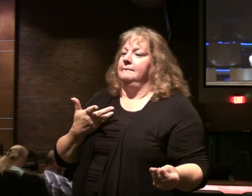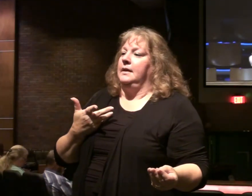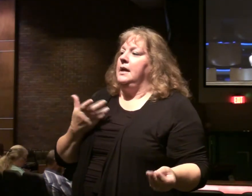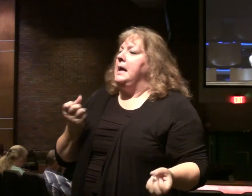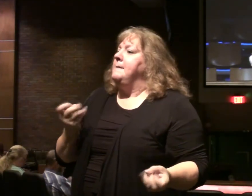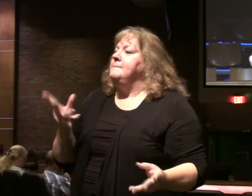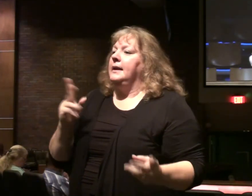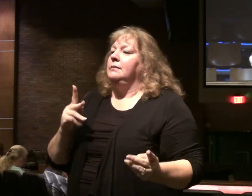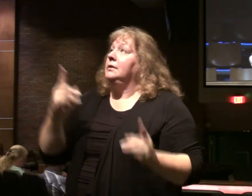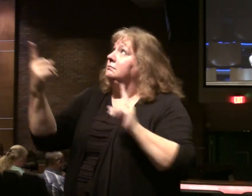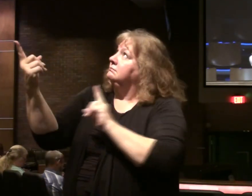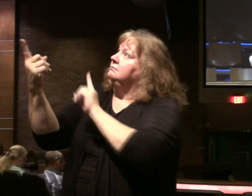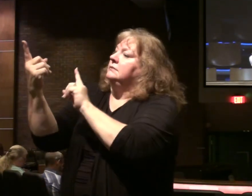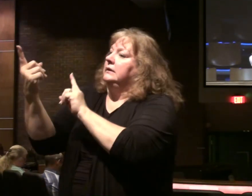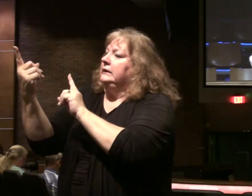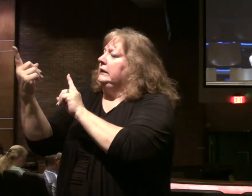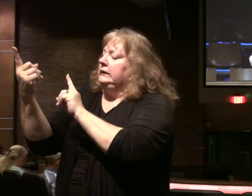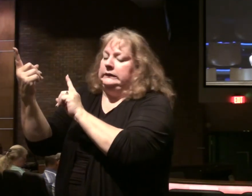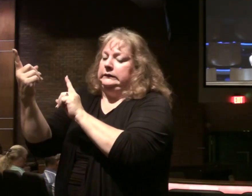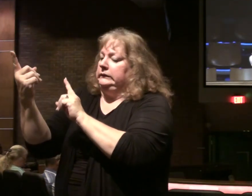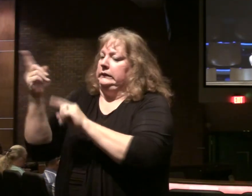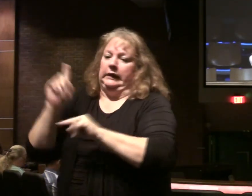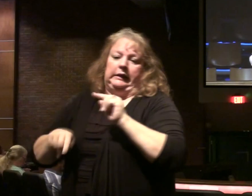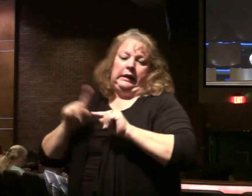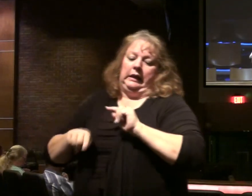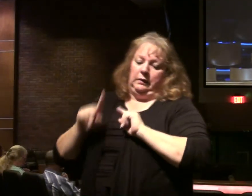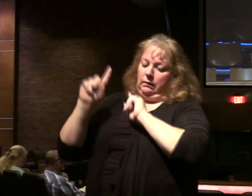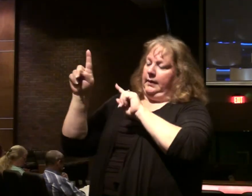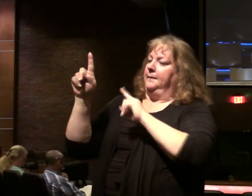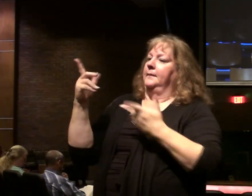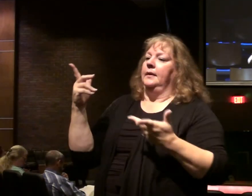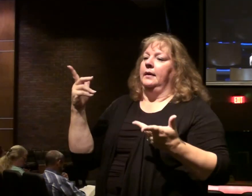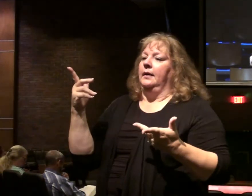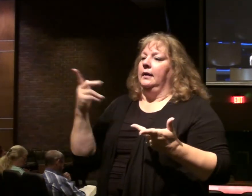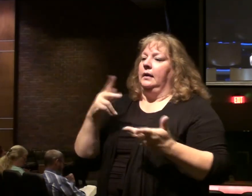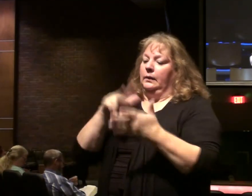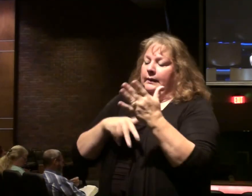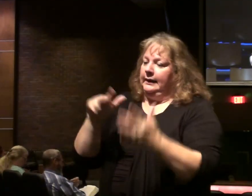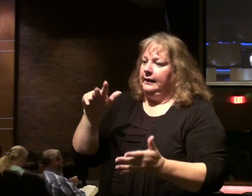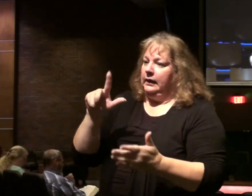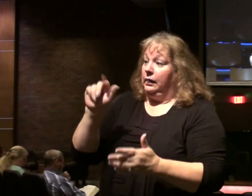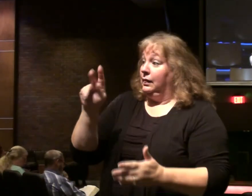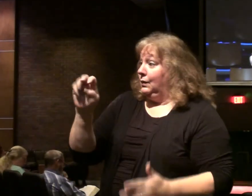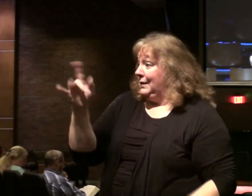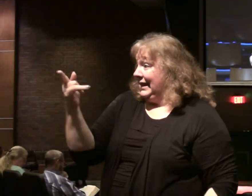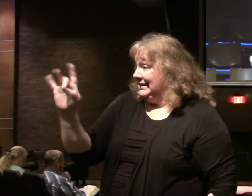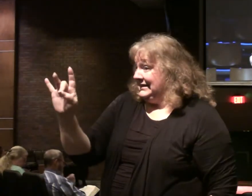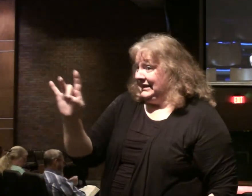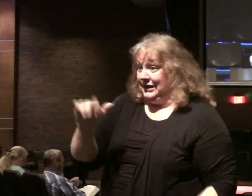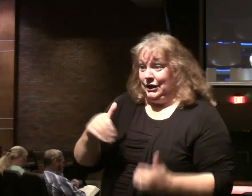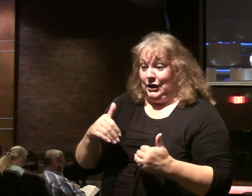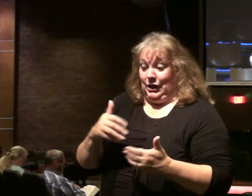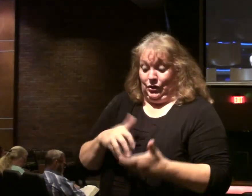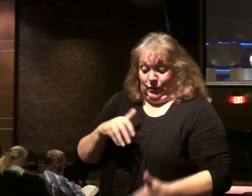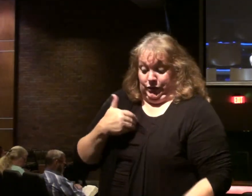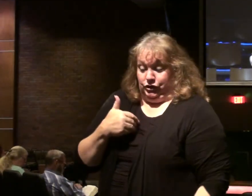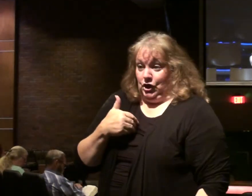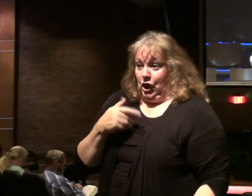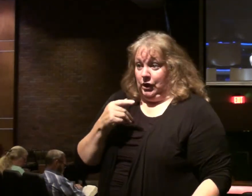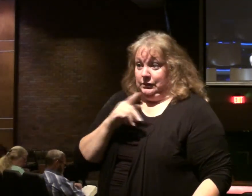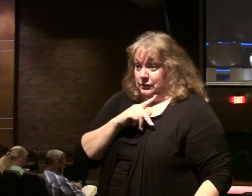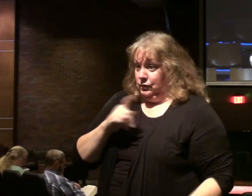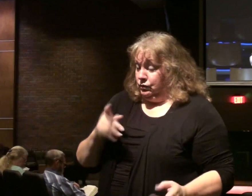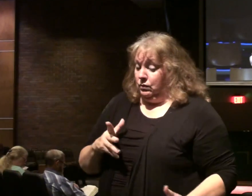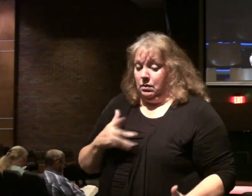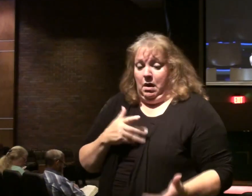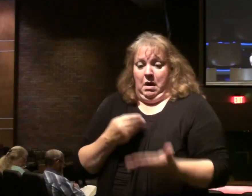If any men haven't come to Christ, because the cost is too much, a rich young grueler, you can read about it in Luke 18. His money was too important